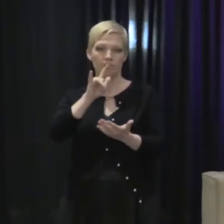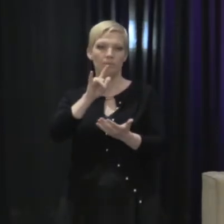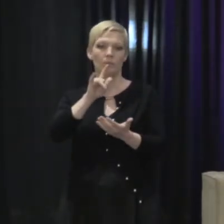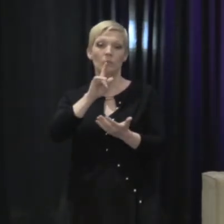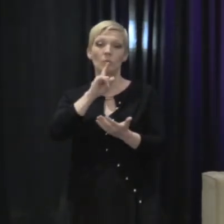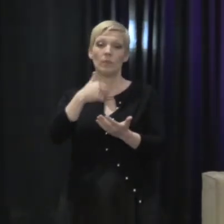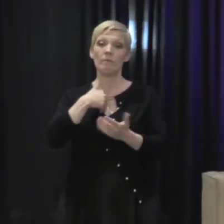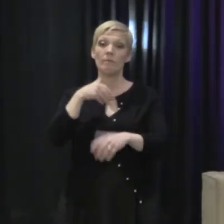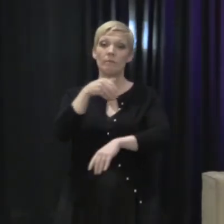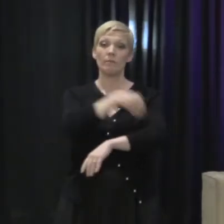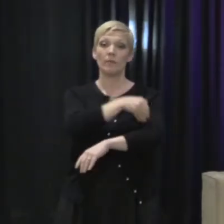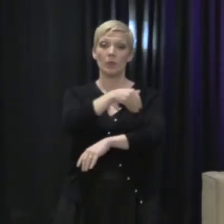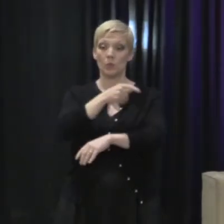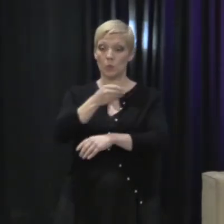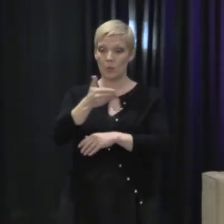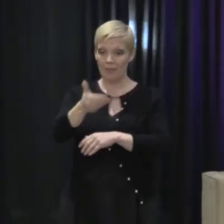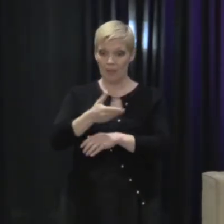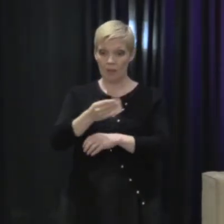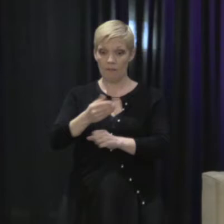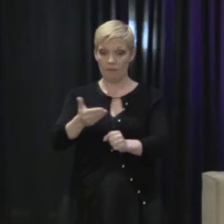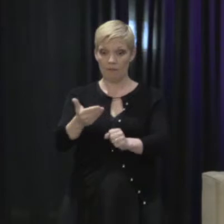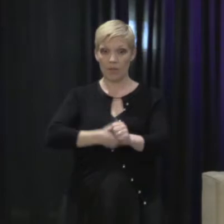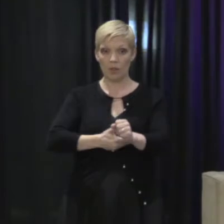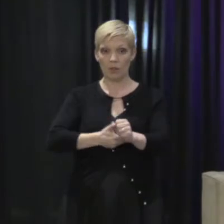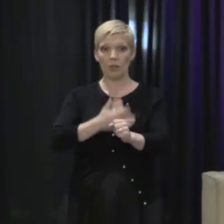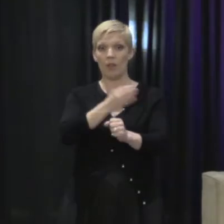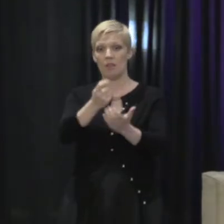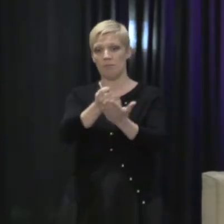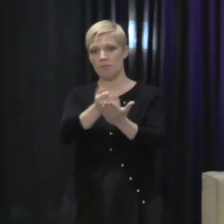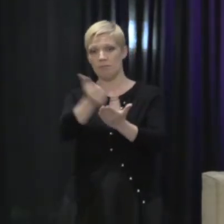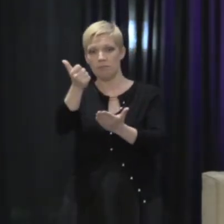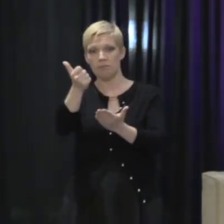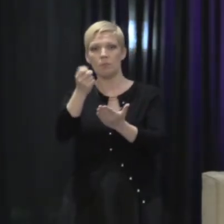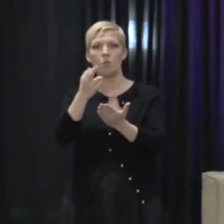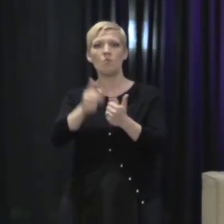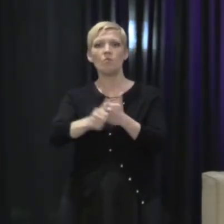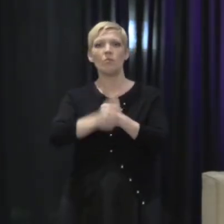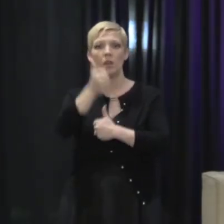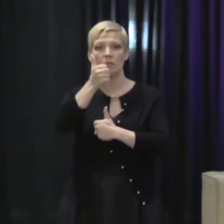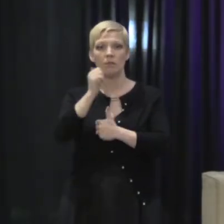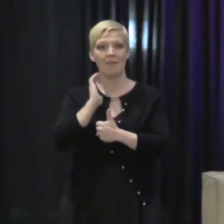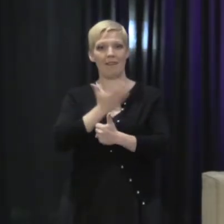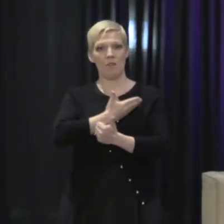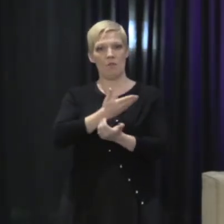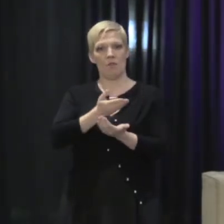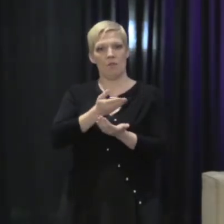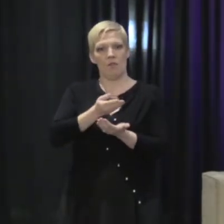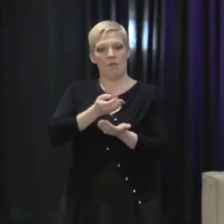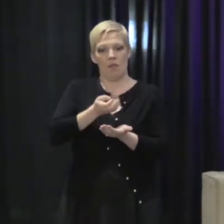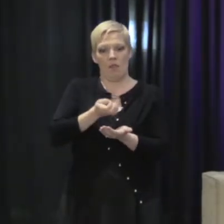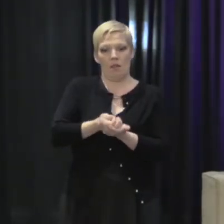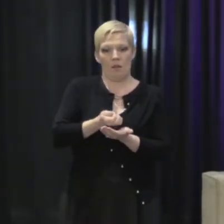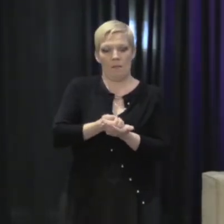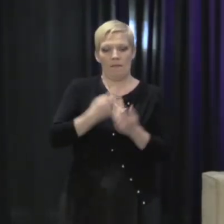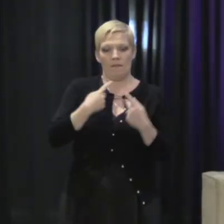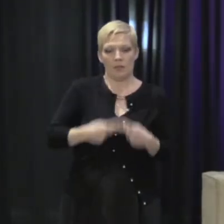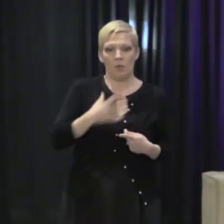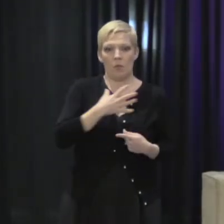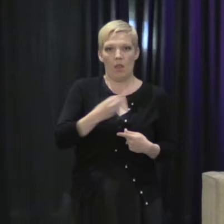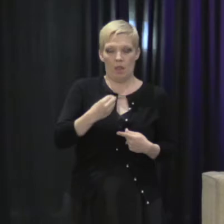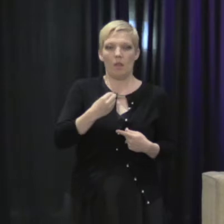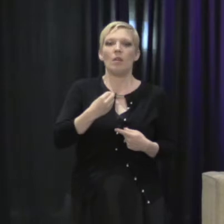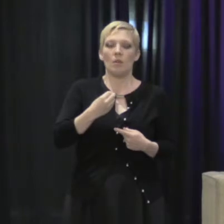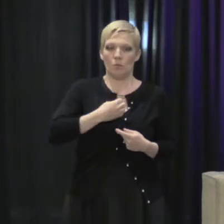to hire, fire, and blacklist or otherwise threaten our economic, physical, and emotional